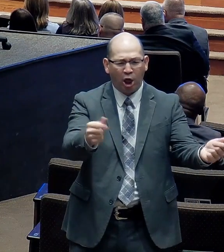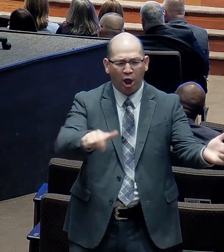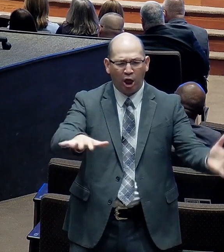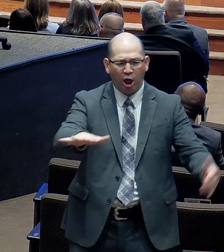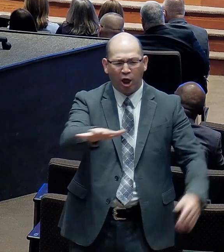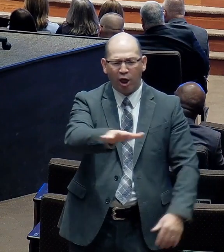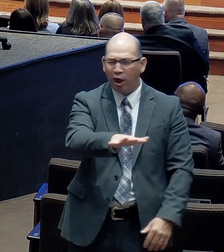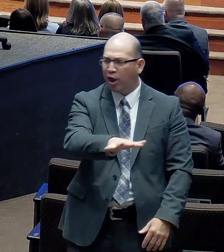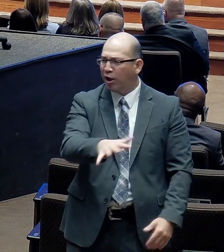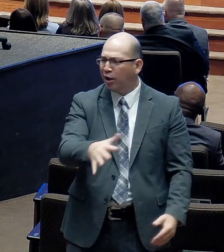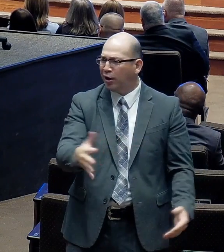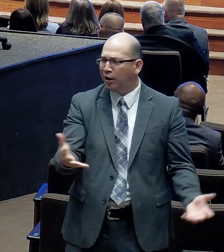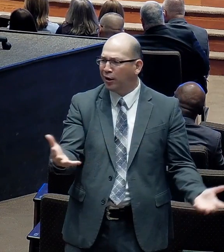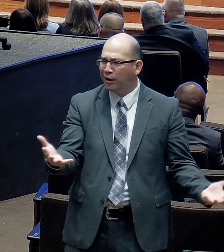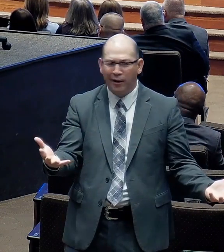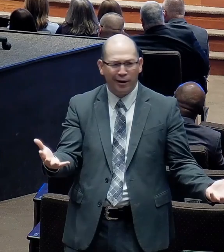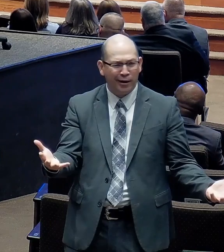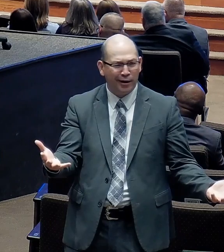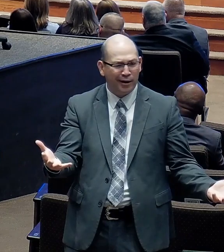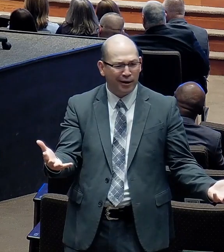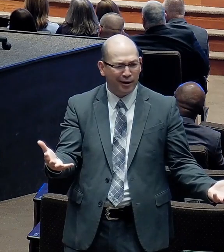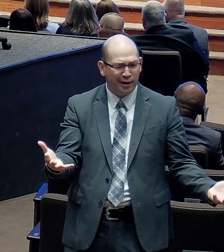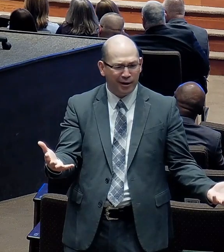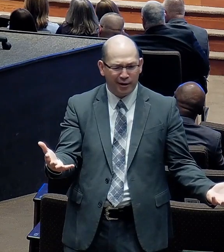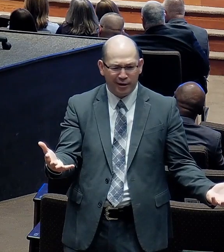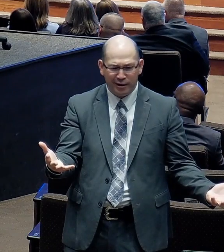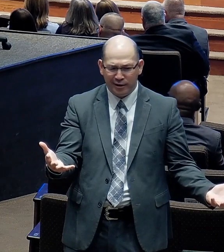Juniper trees. Tummel weeds.